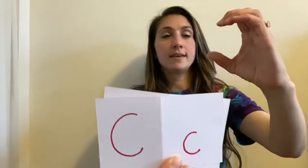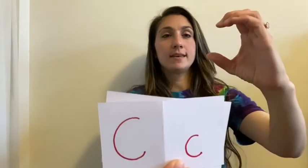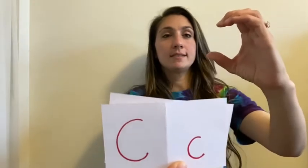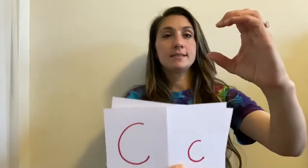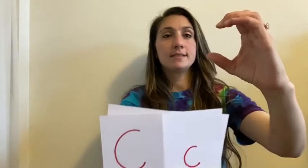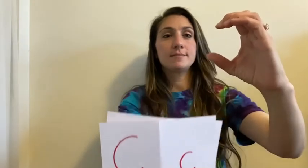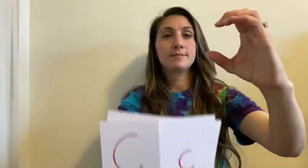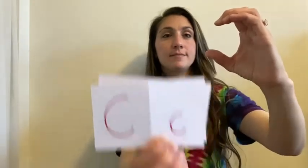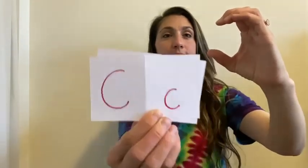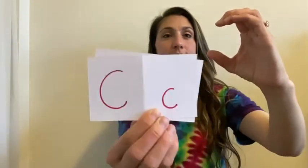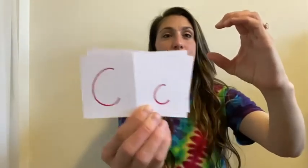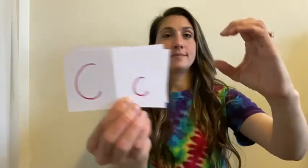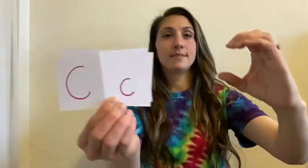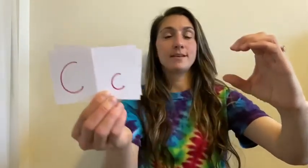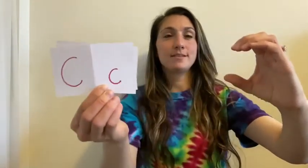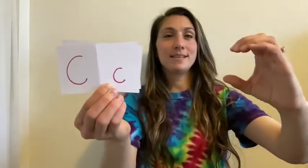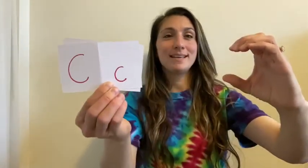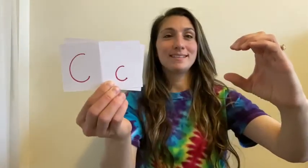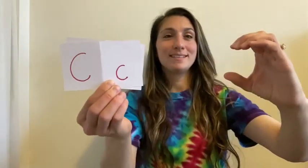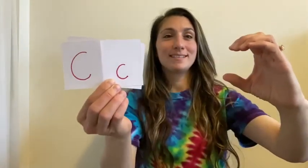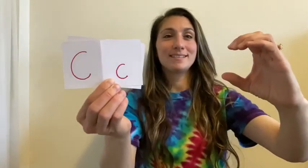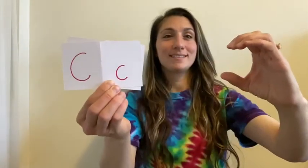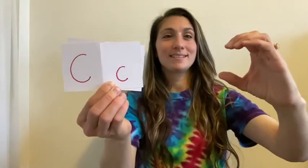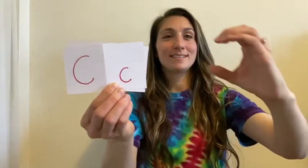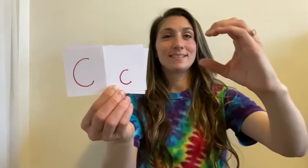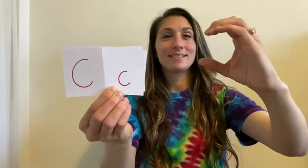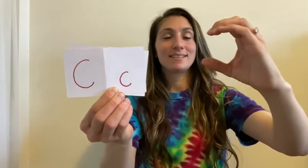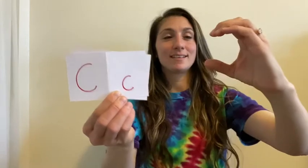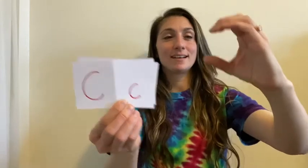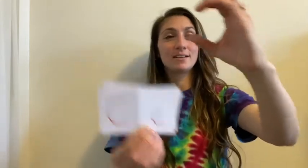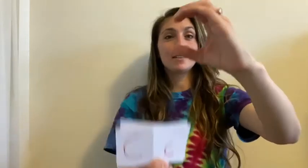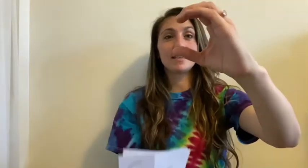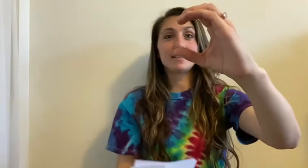this. Letter C. Kind of looks like a C.